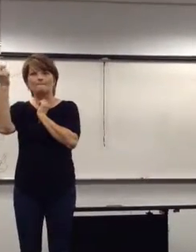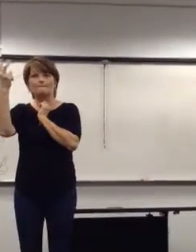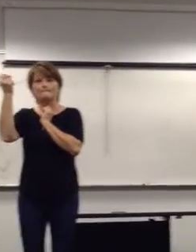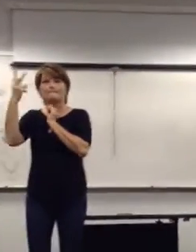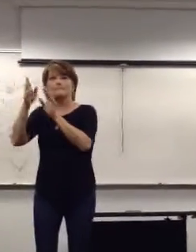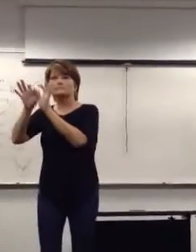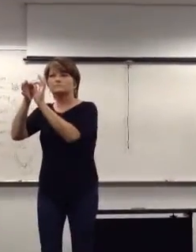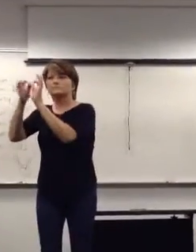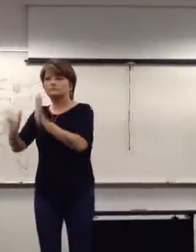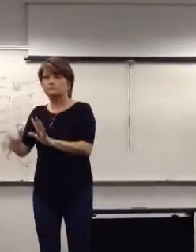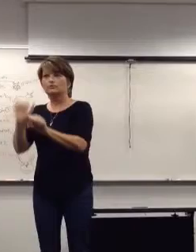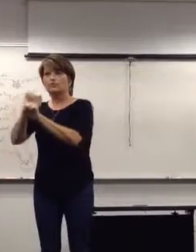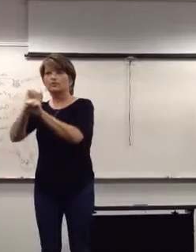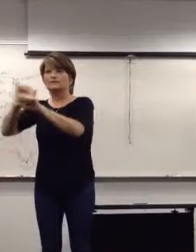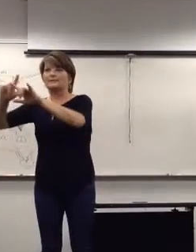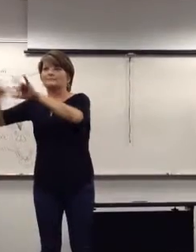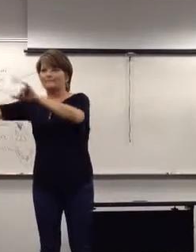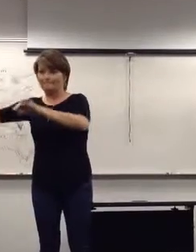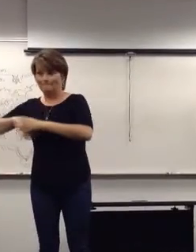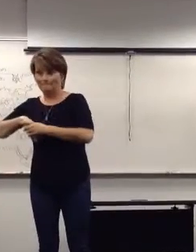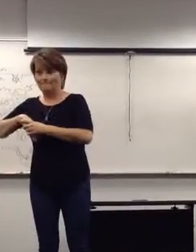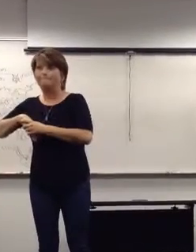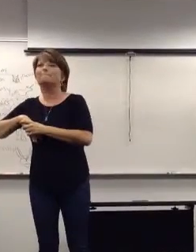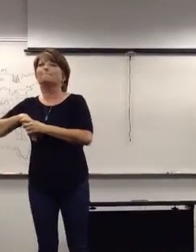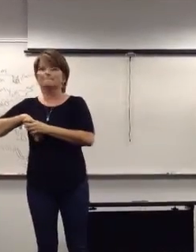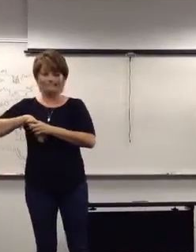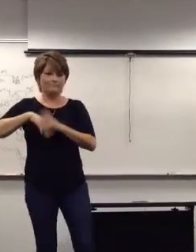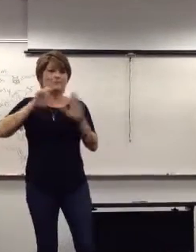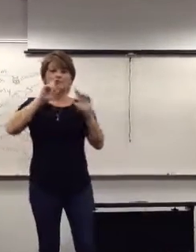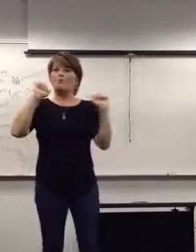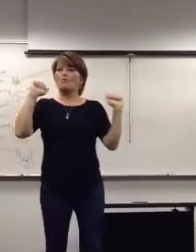there were twelve different interpreters working at the same time.